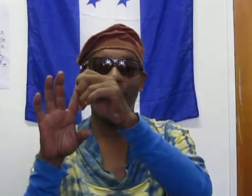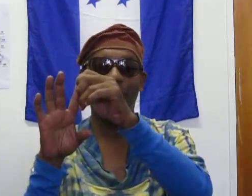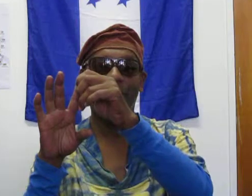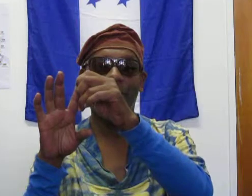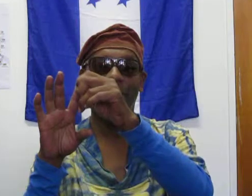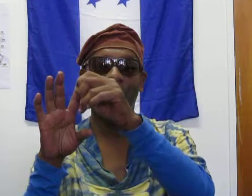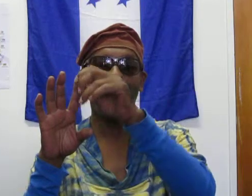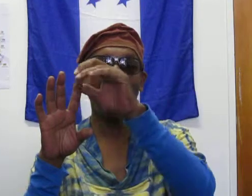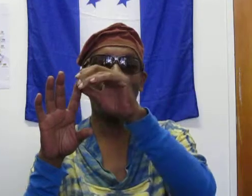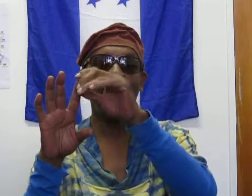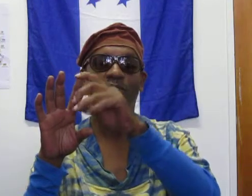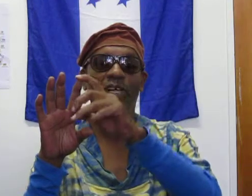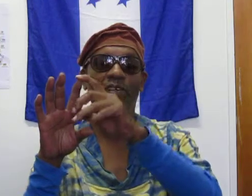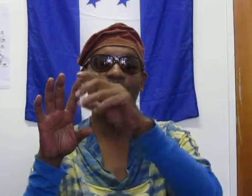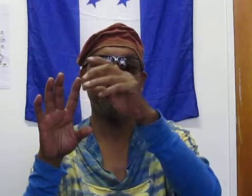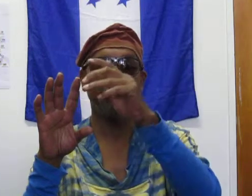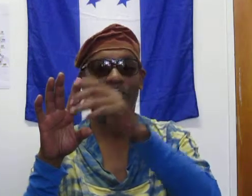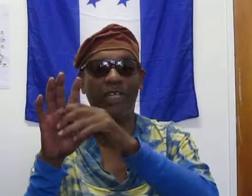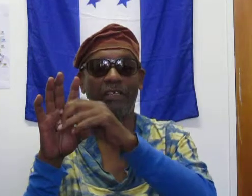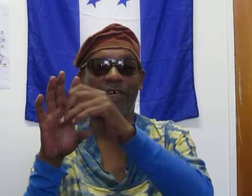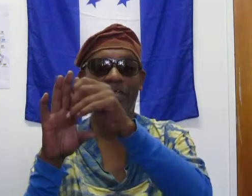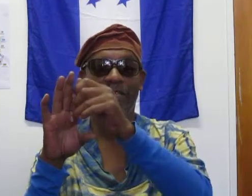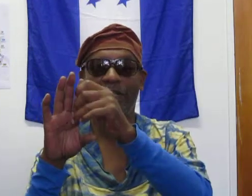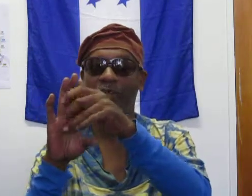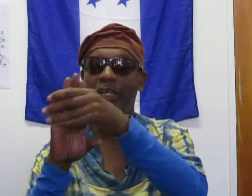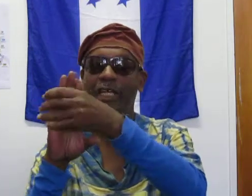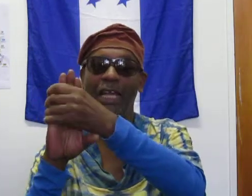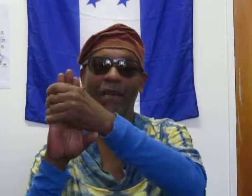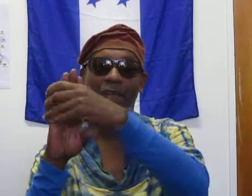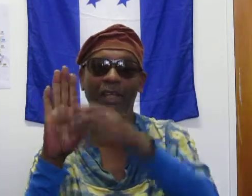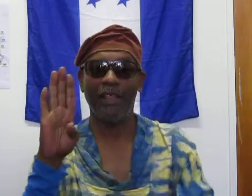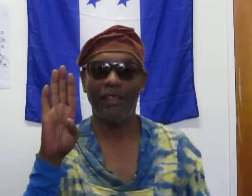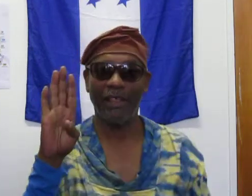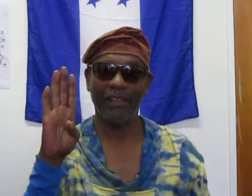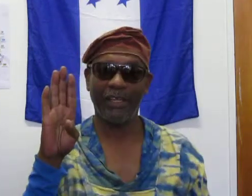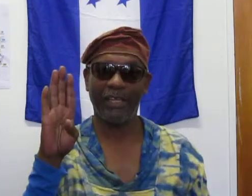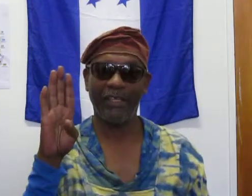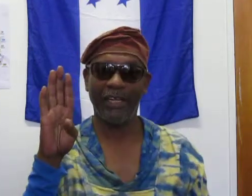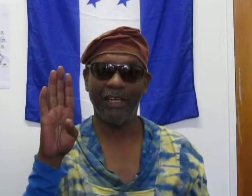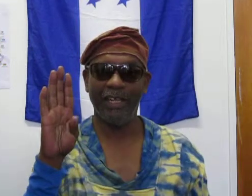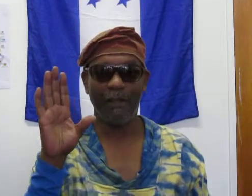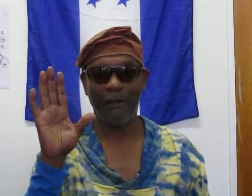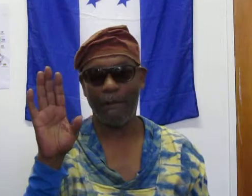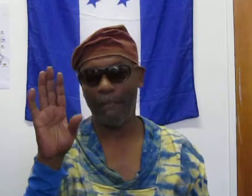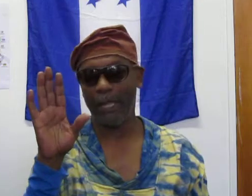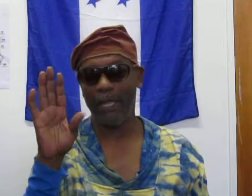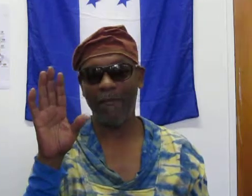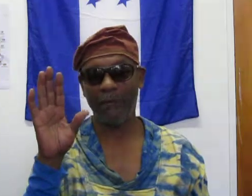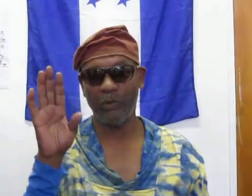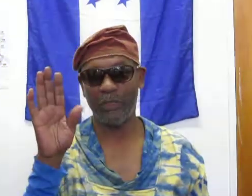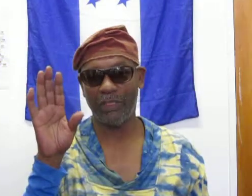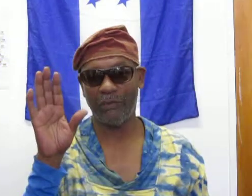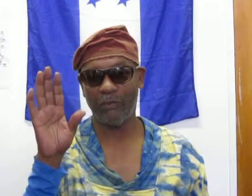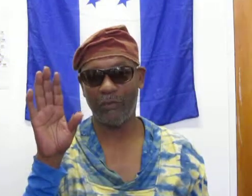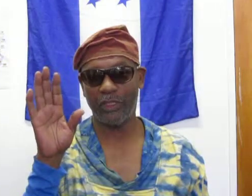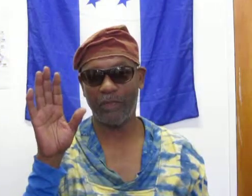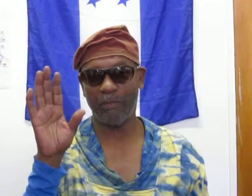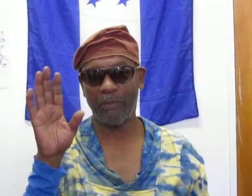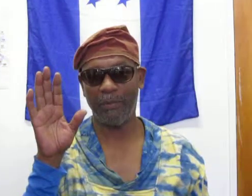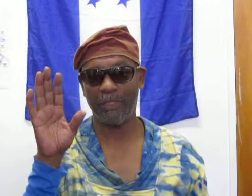that they're concentrating on now, trying to discredit, trying to, so they can have that thing like that. Um, they have used this before to their own purposes,